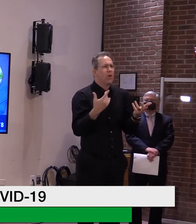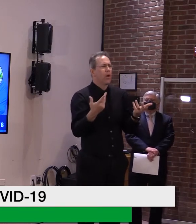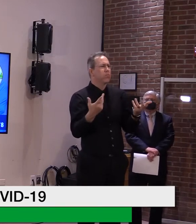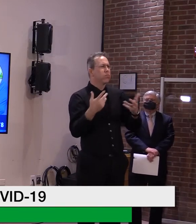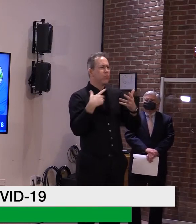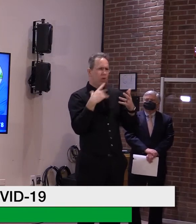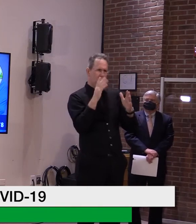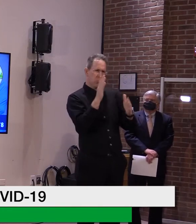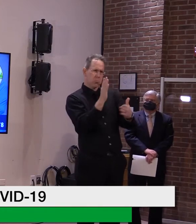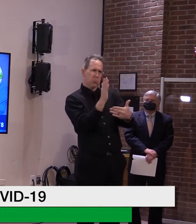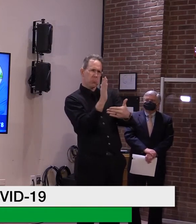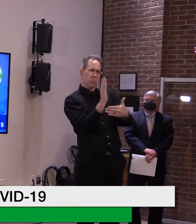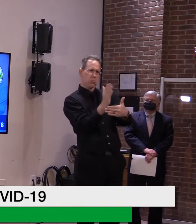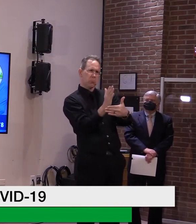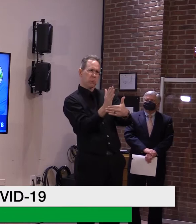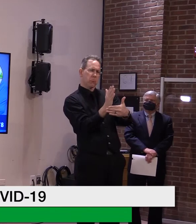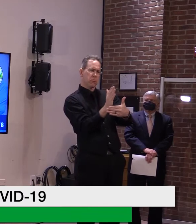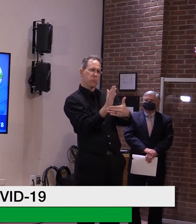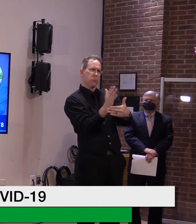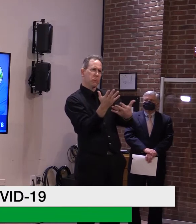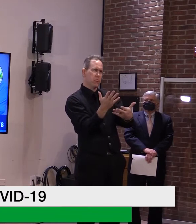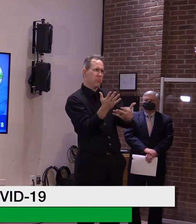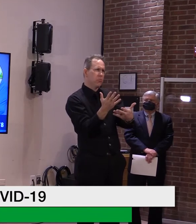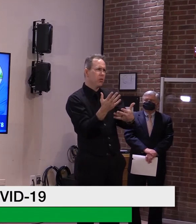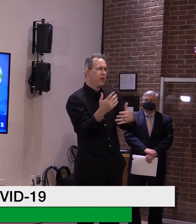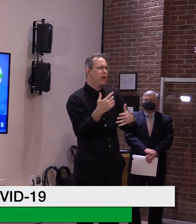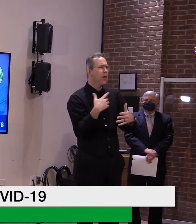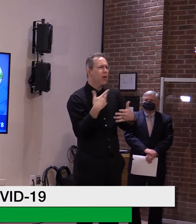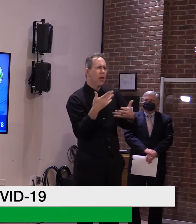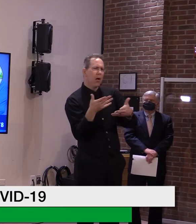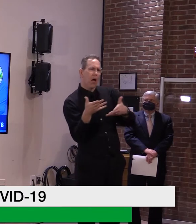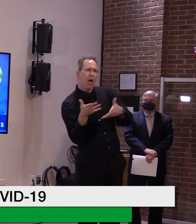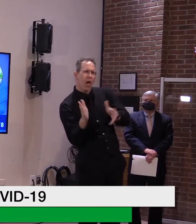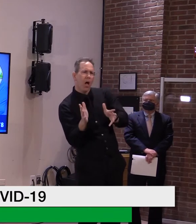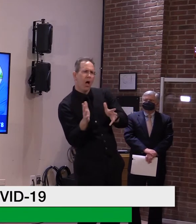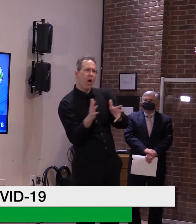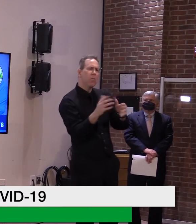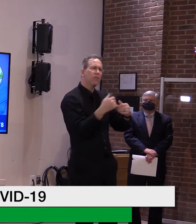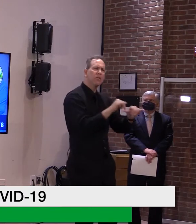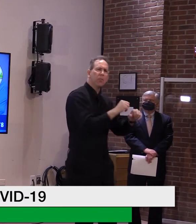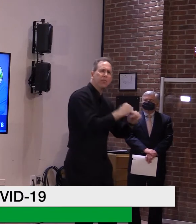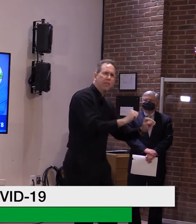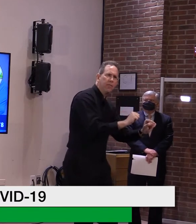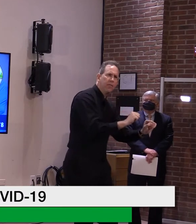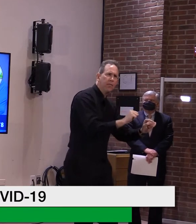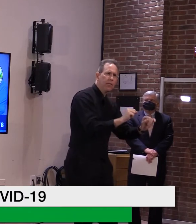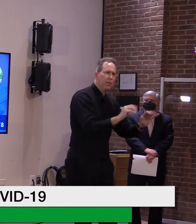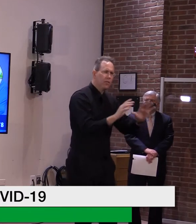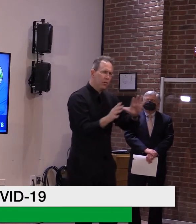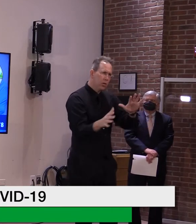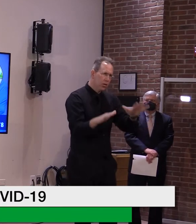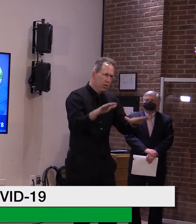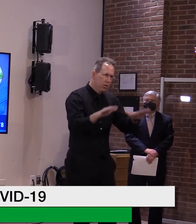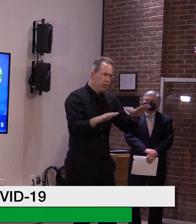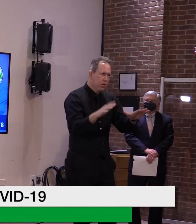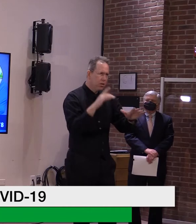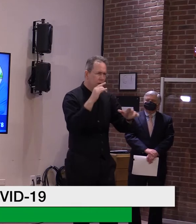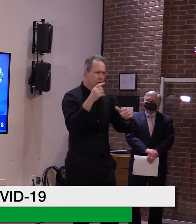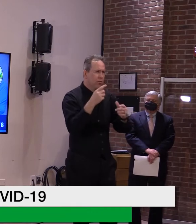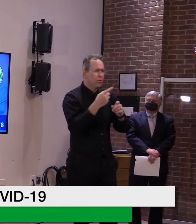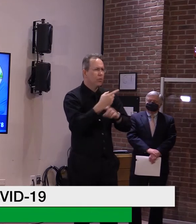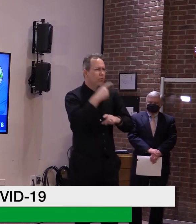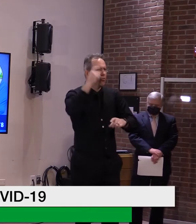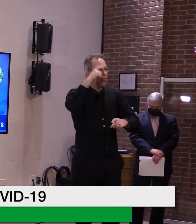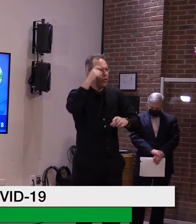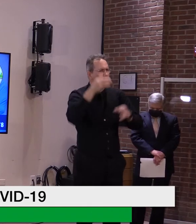allowing more, less restrictive guidance as we move forward because, you